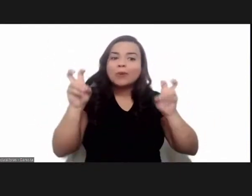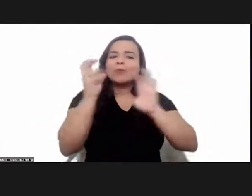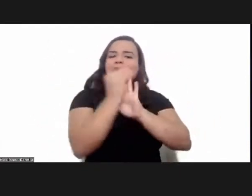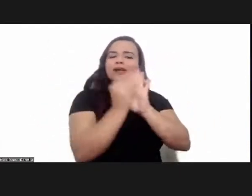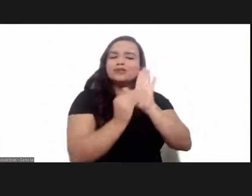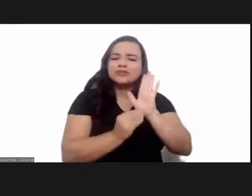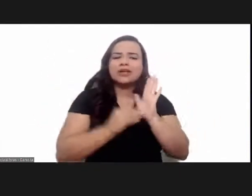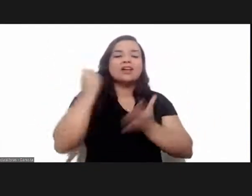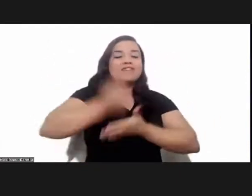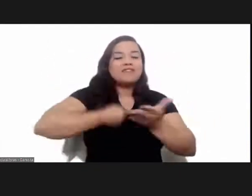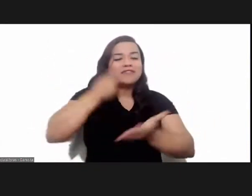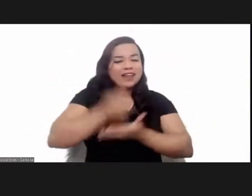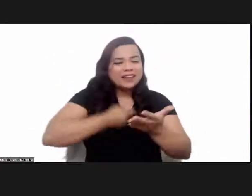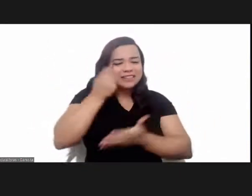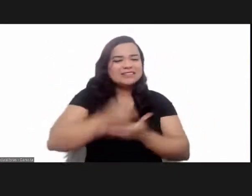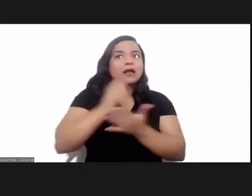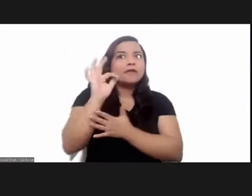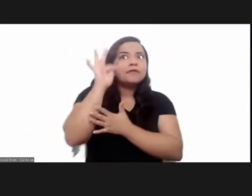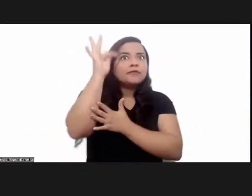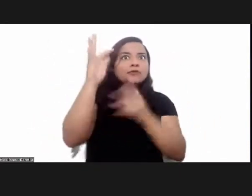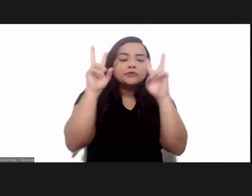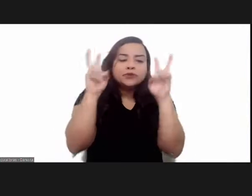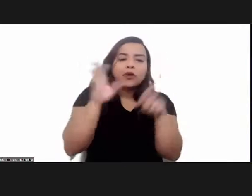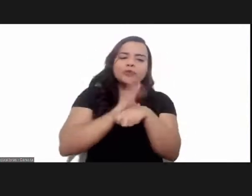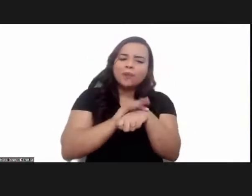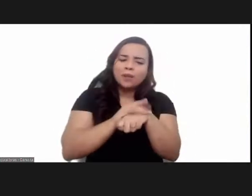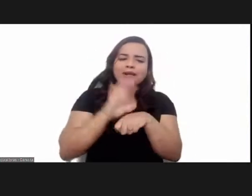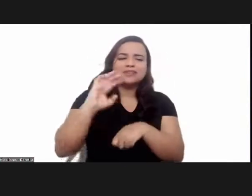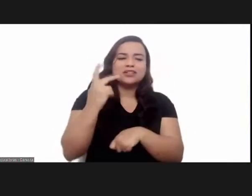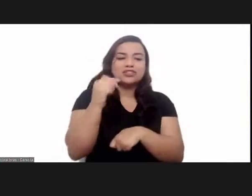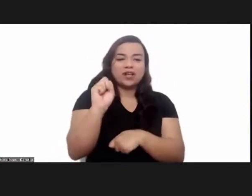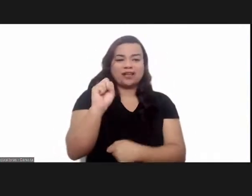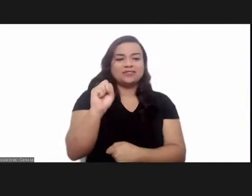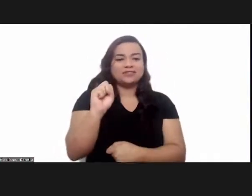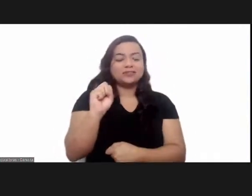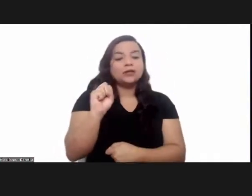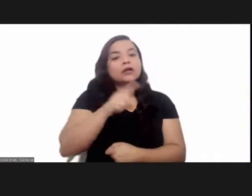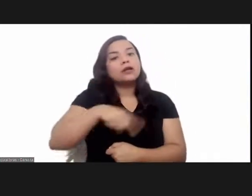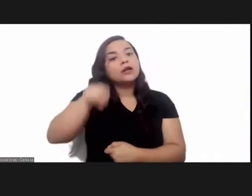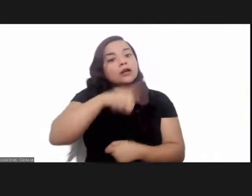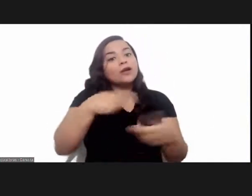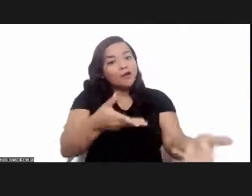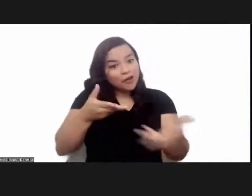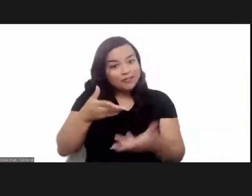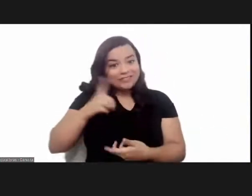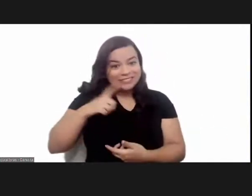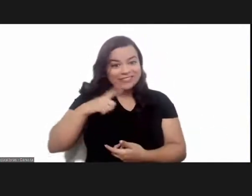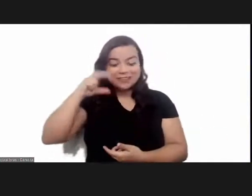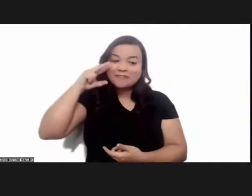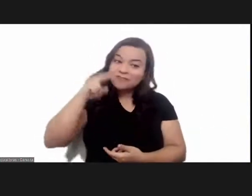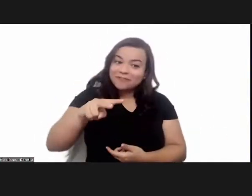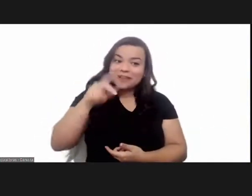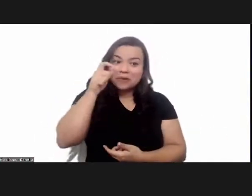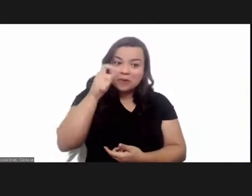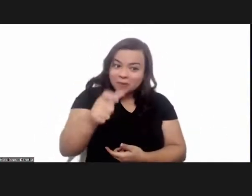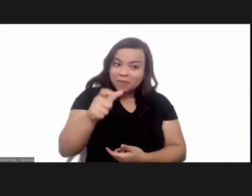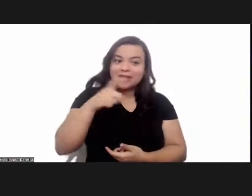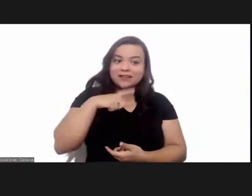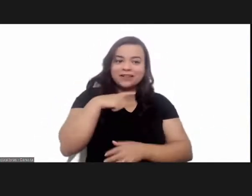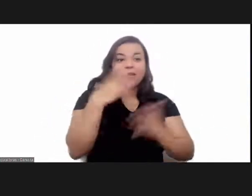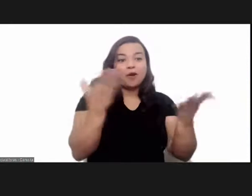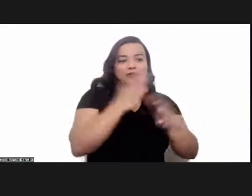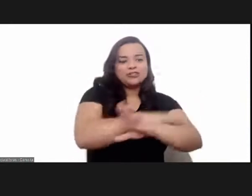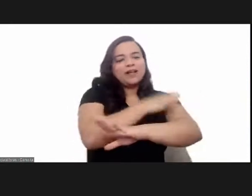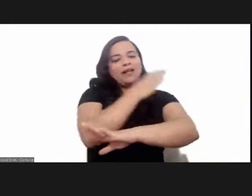a research agenda for confronting Chagas Disease. In the future, you are now invited to attend